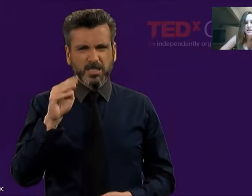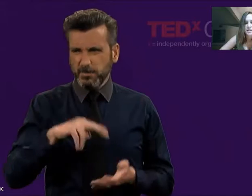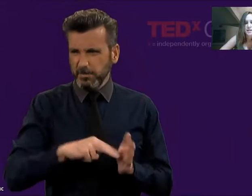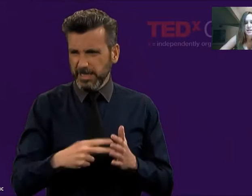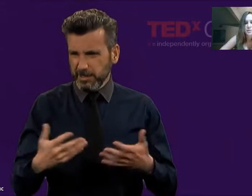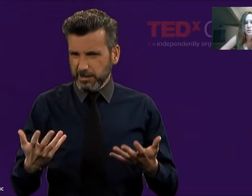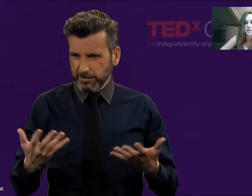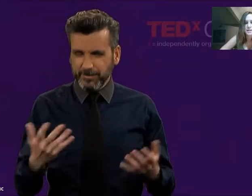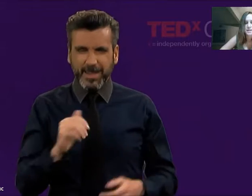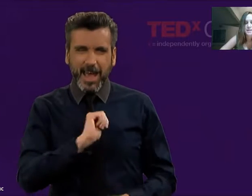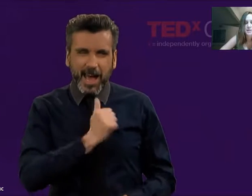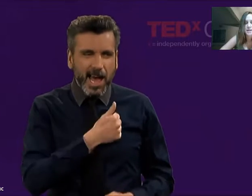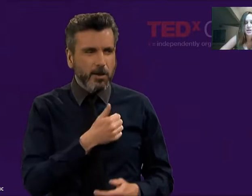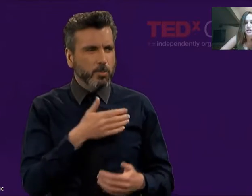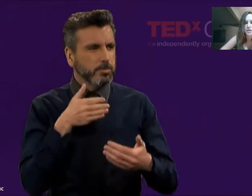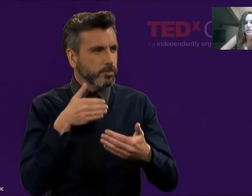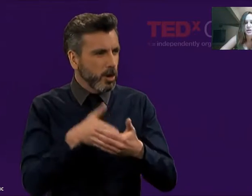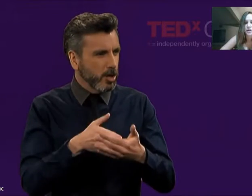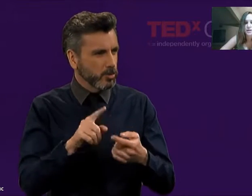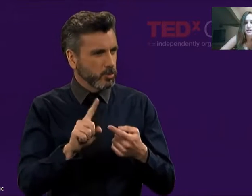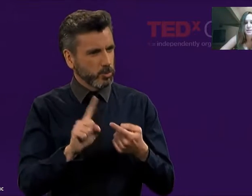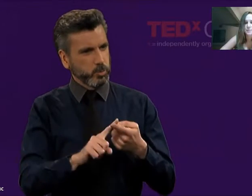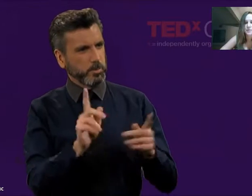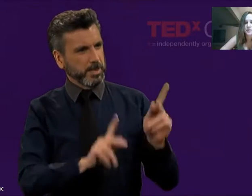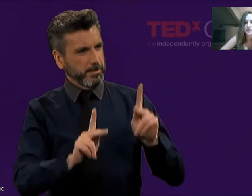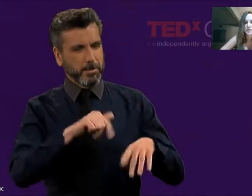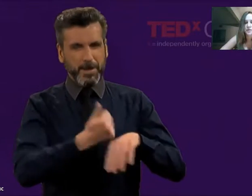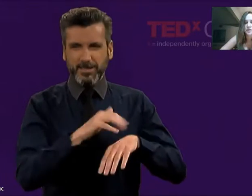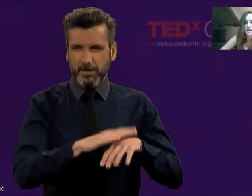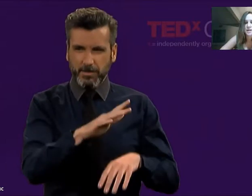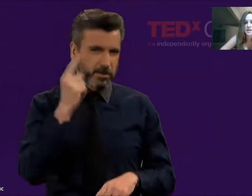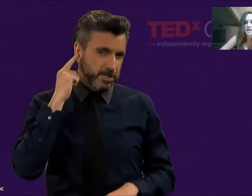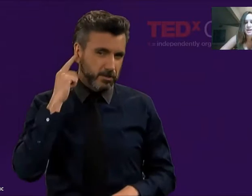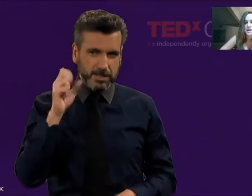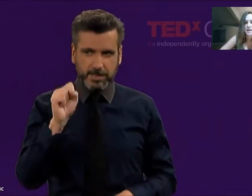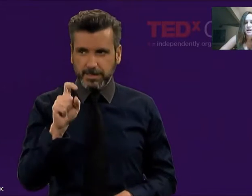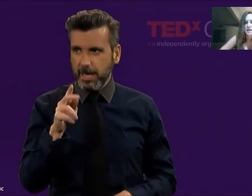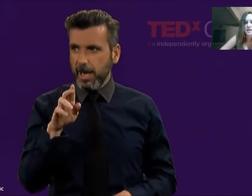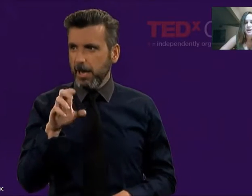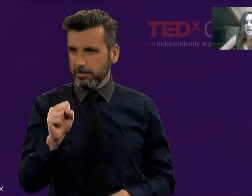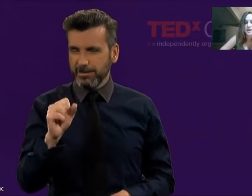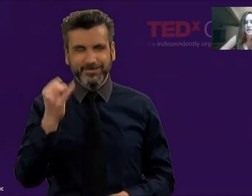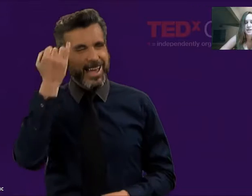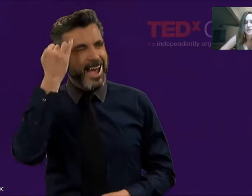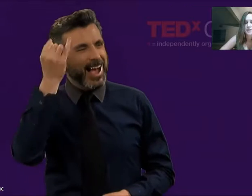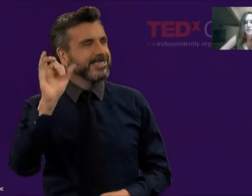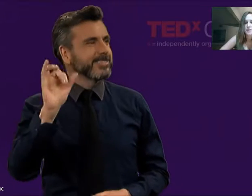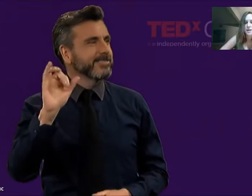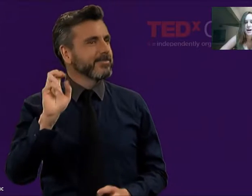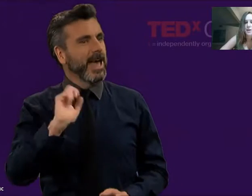He wrote his dissertation on audism and how